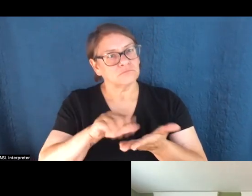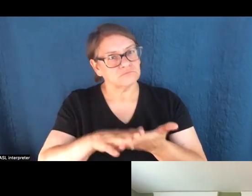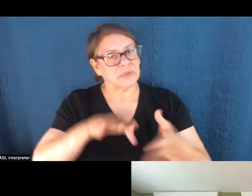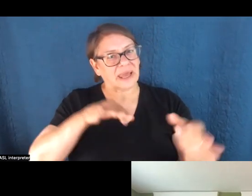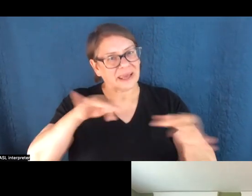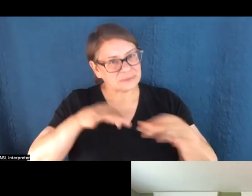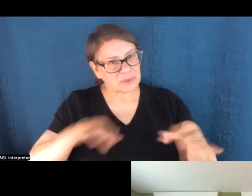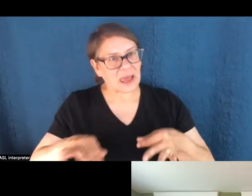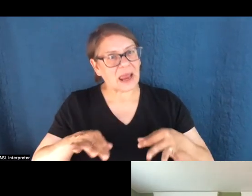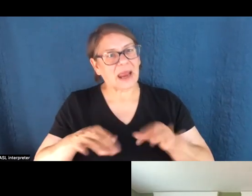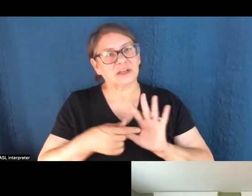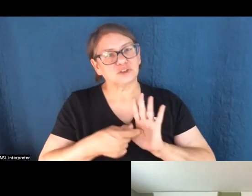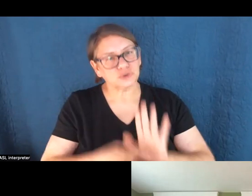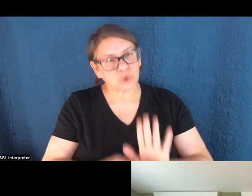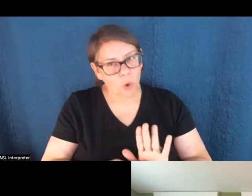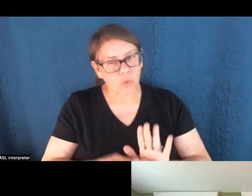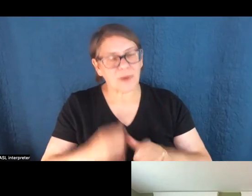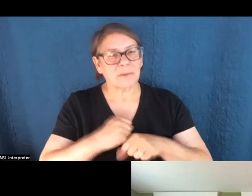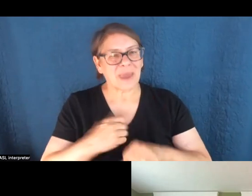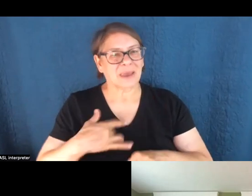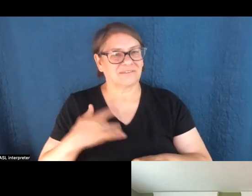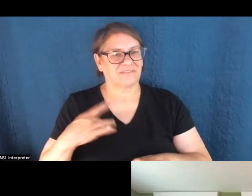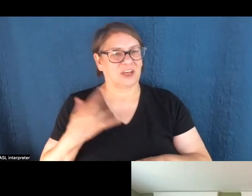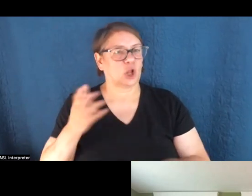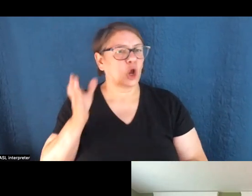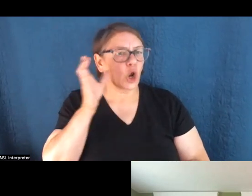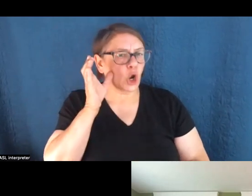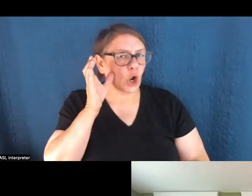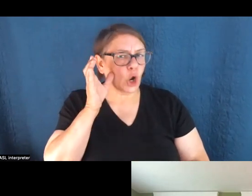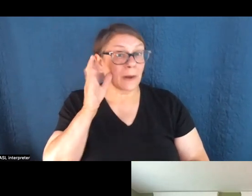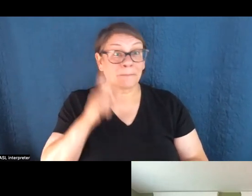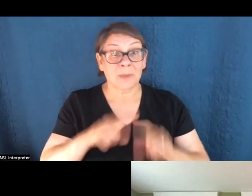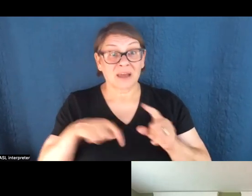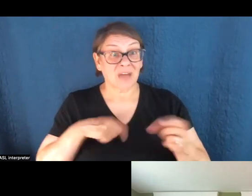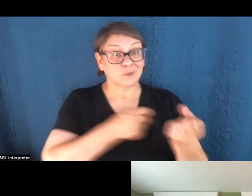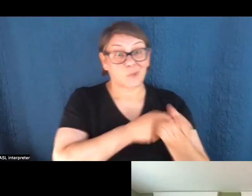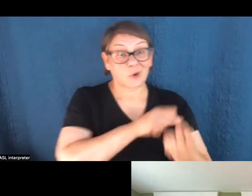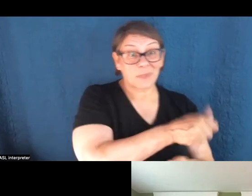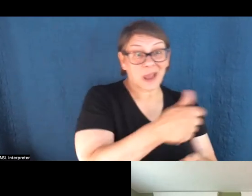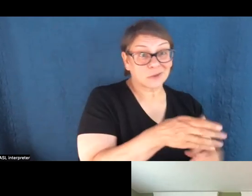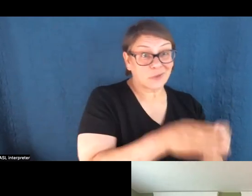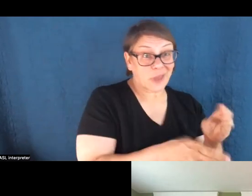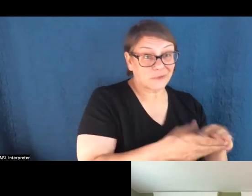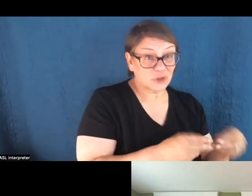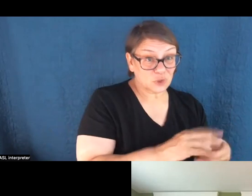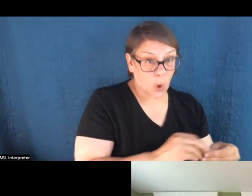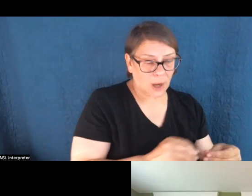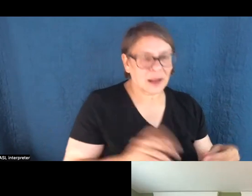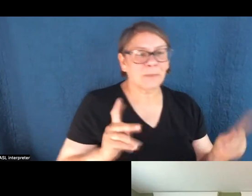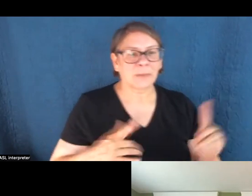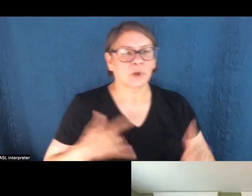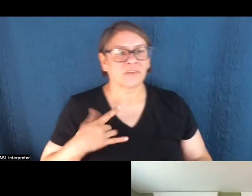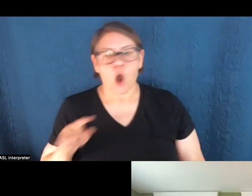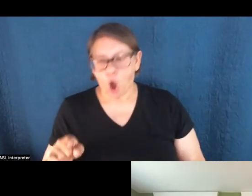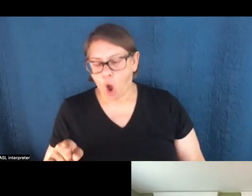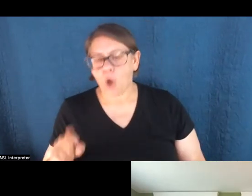and put it in context and just make people feel heard where even if I ultimately land somewhere different at the end of the story, that people reading it